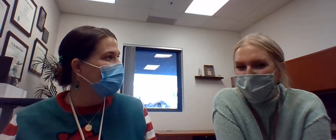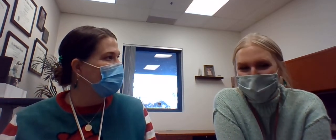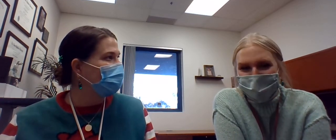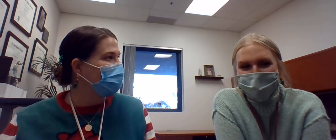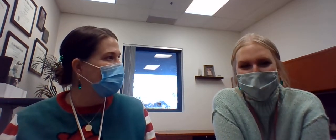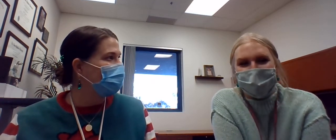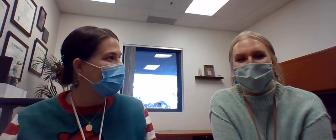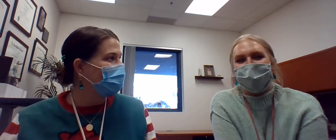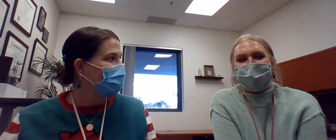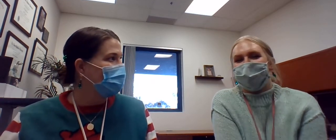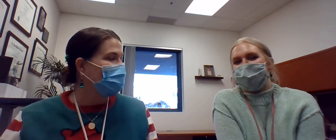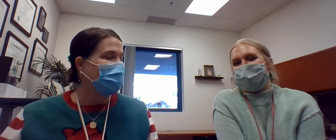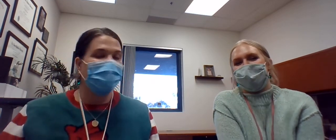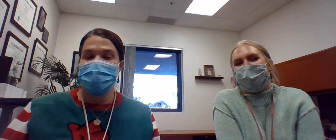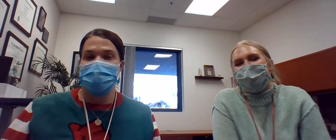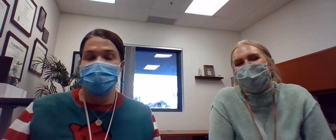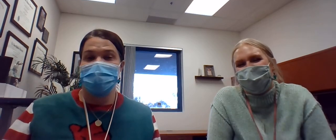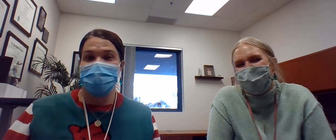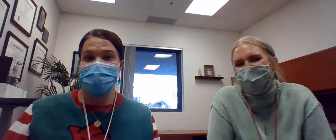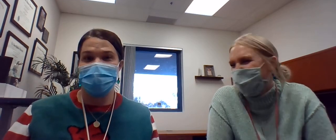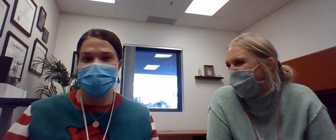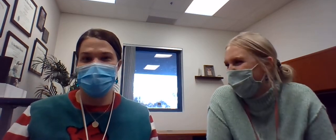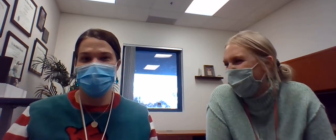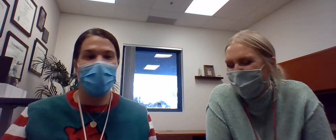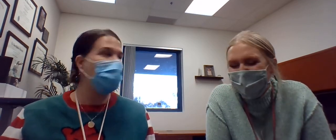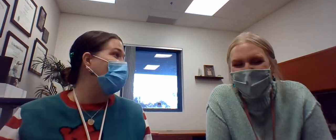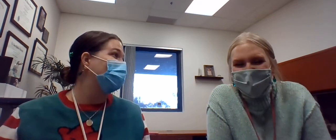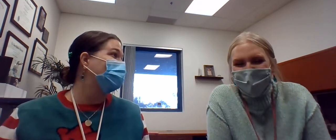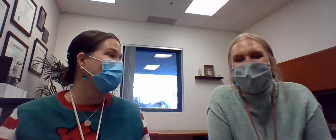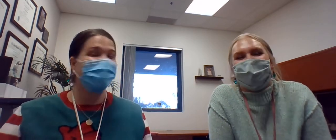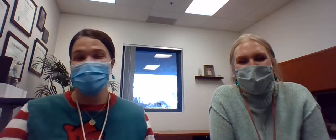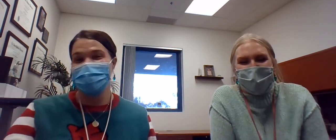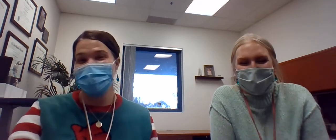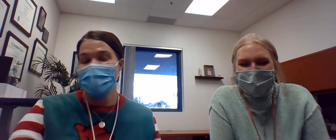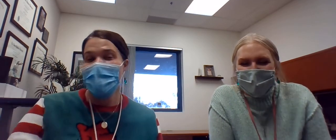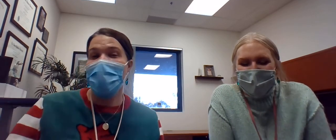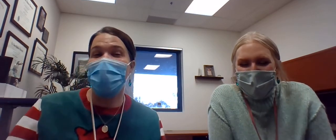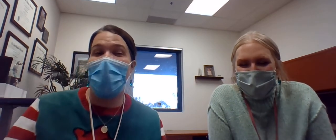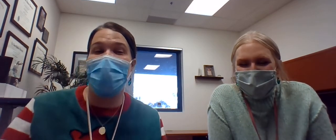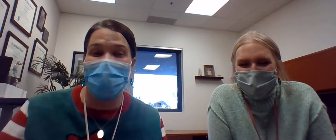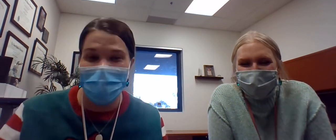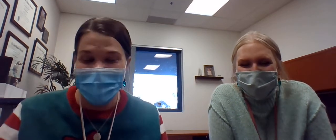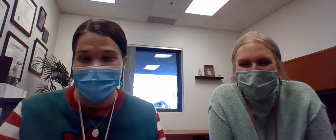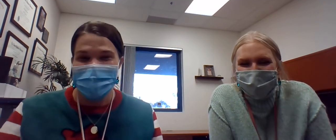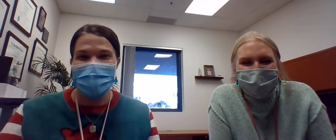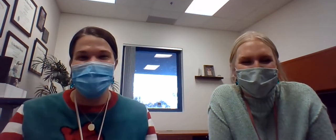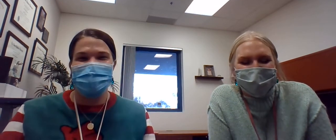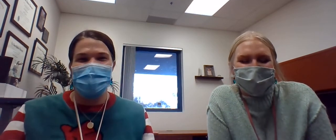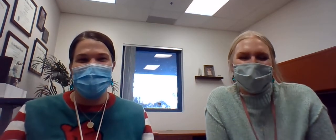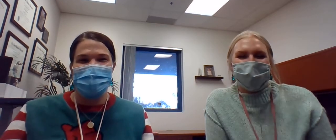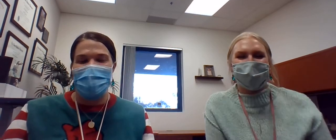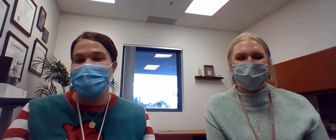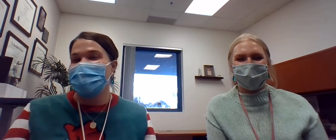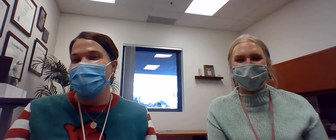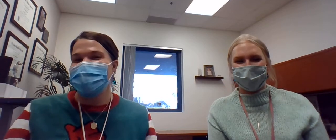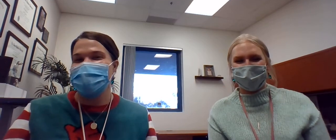That sounds like a lovely place to be. I don't know. I'll pass. Okay. Okay. Please remember to follow your Cubs